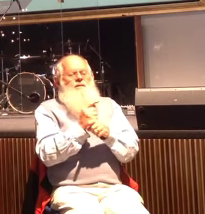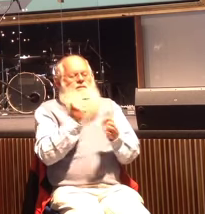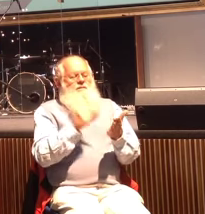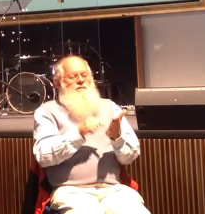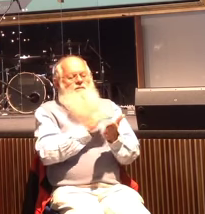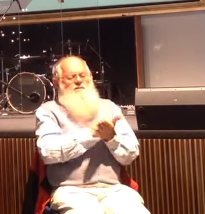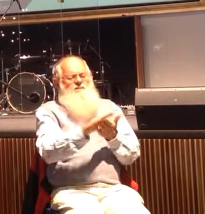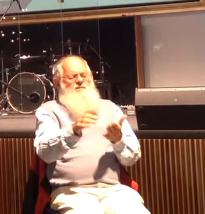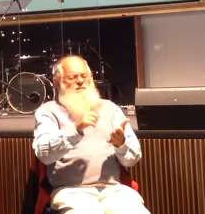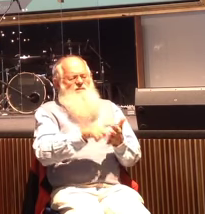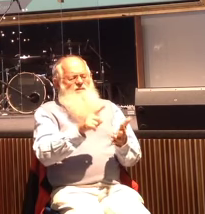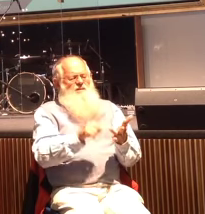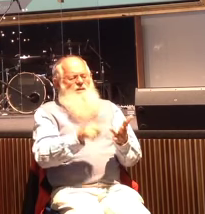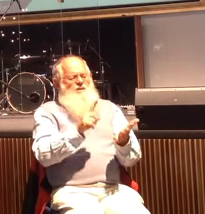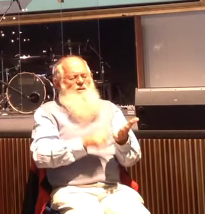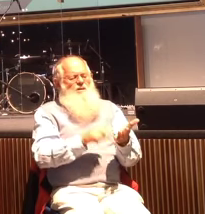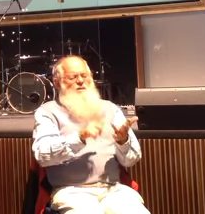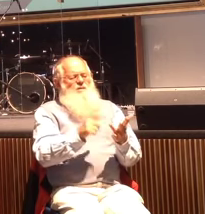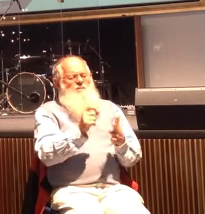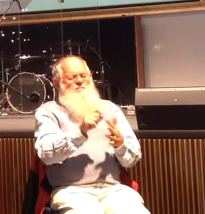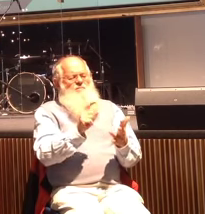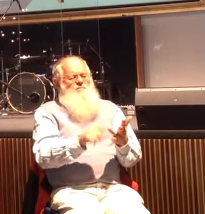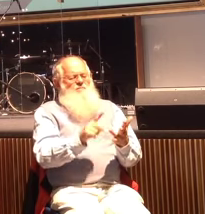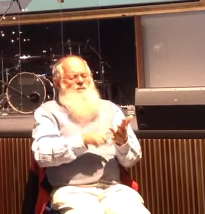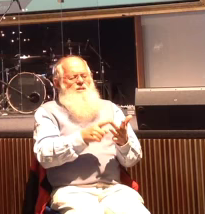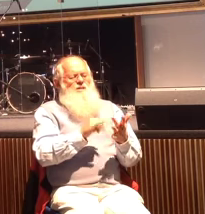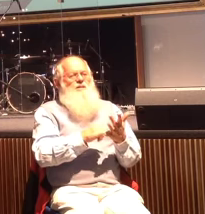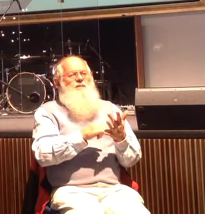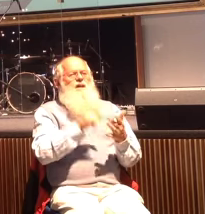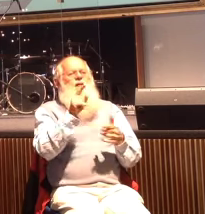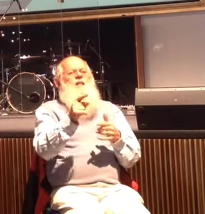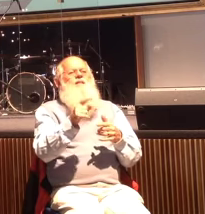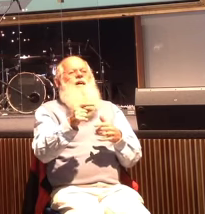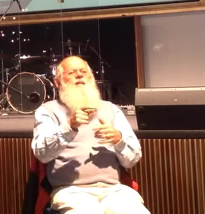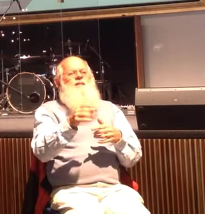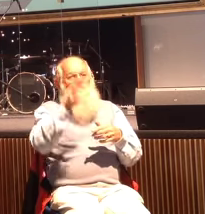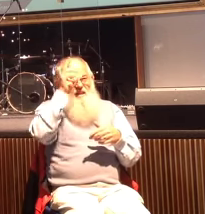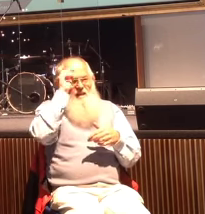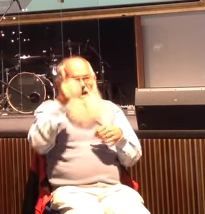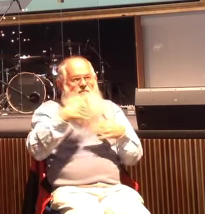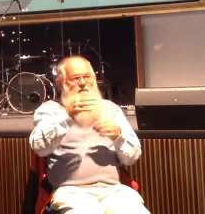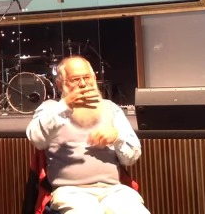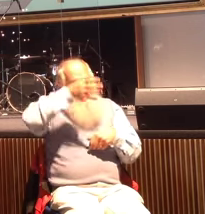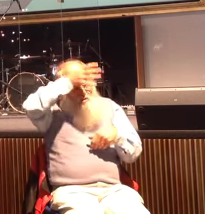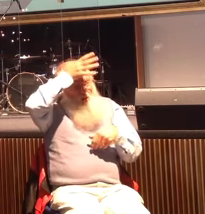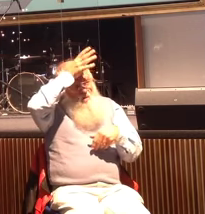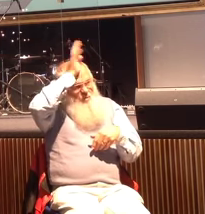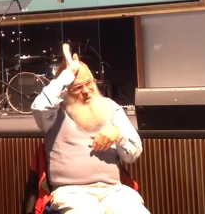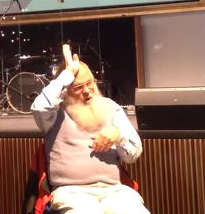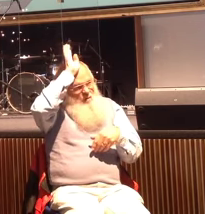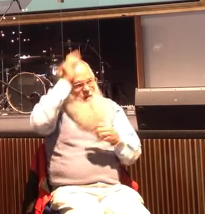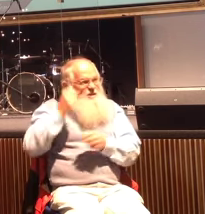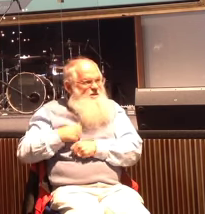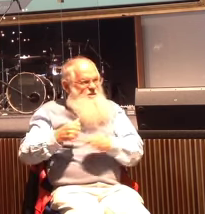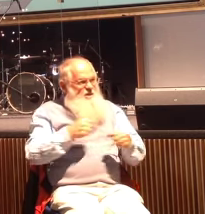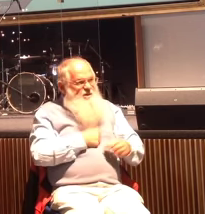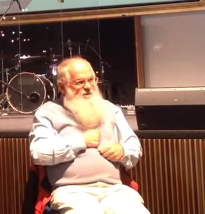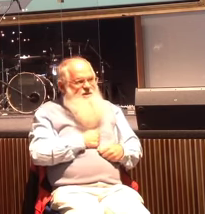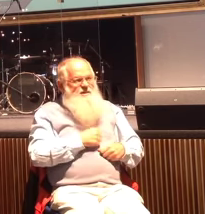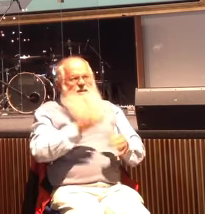an honorary title that they give to a Roman soldier. So he's writing to a non-Jewish person,